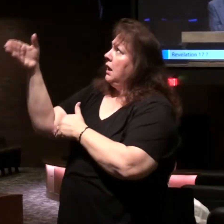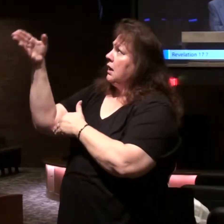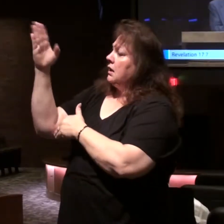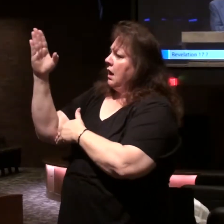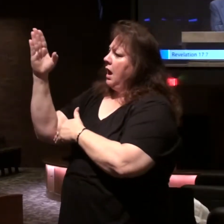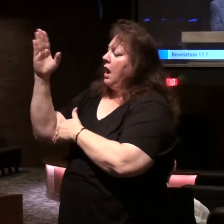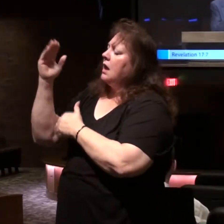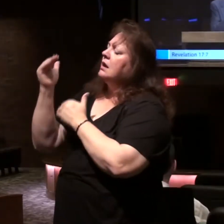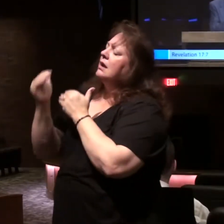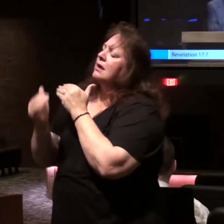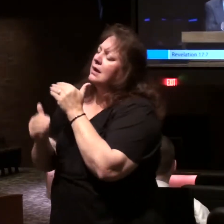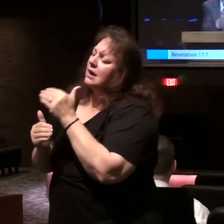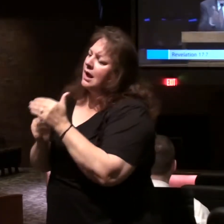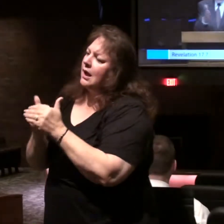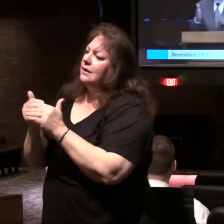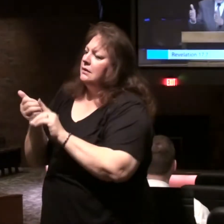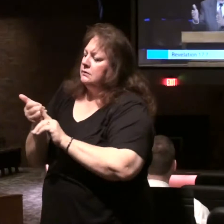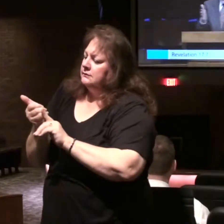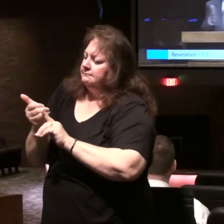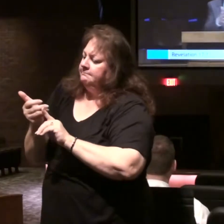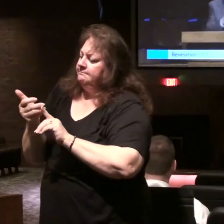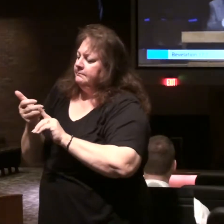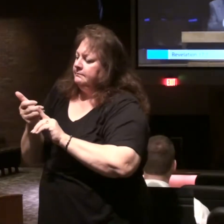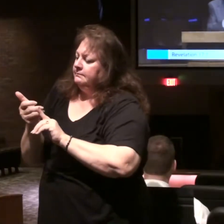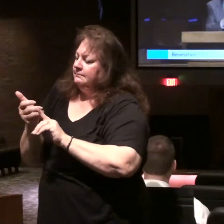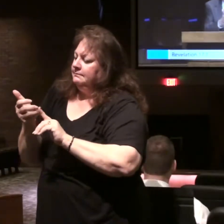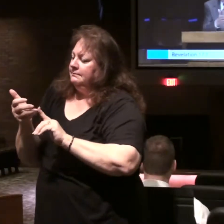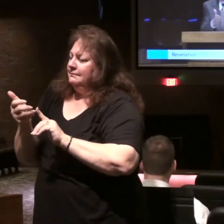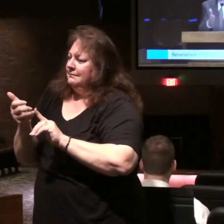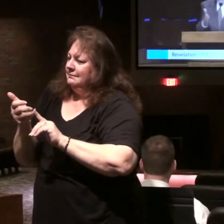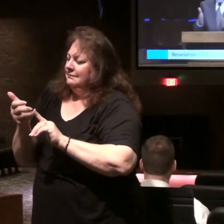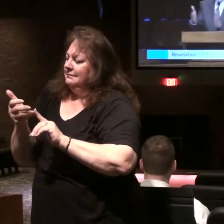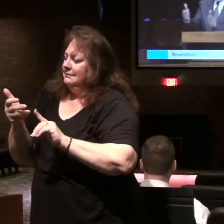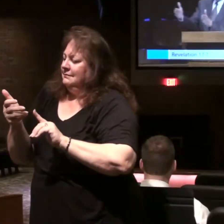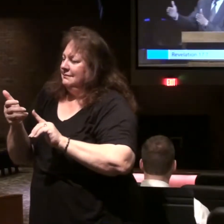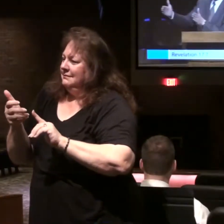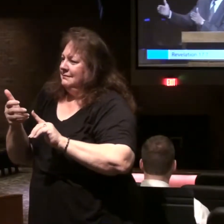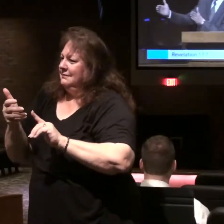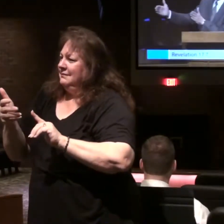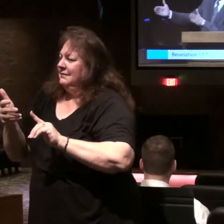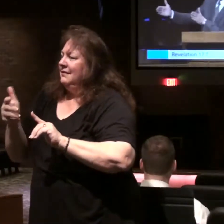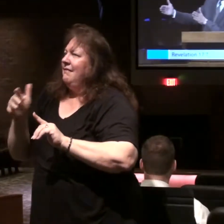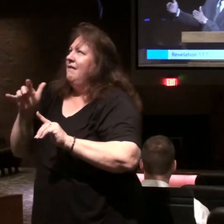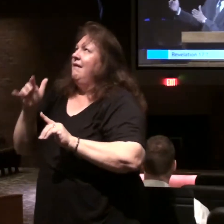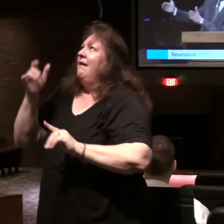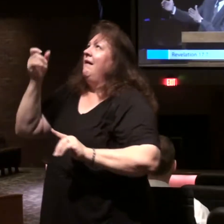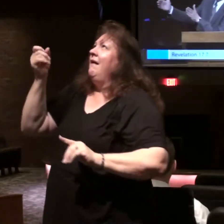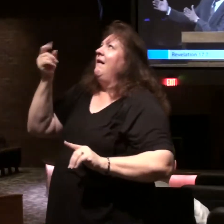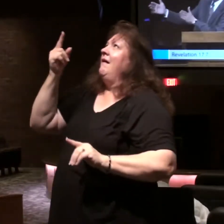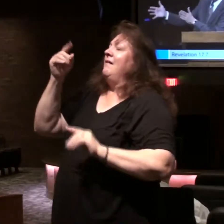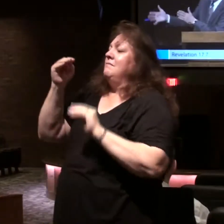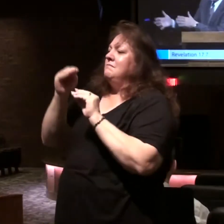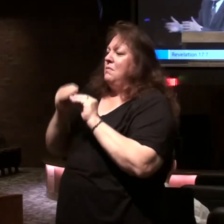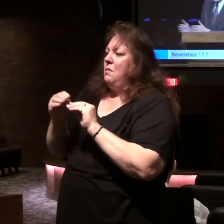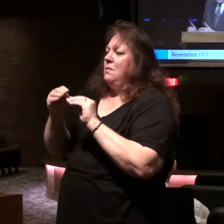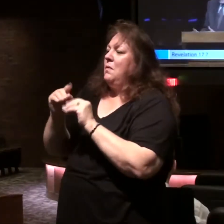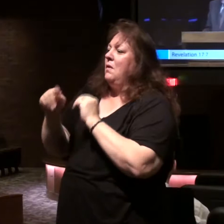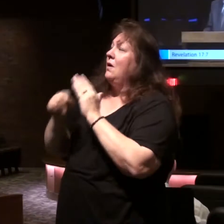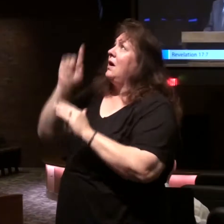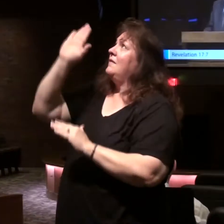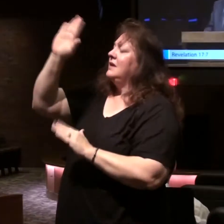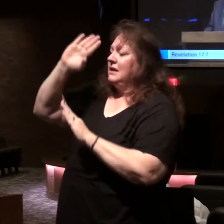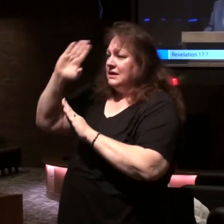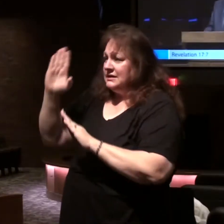graciously, with progressive revelation, progressively make clear more and more of his